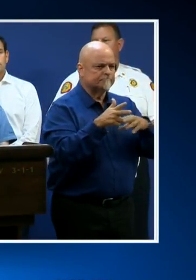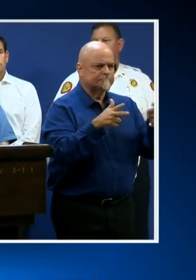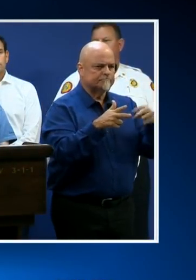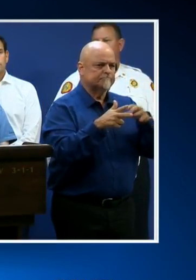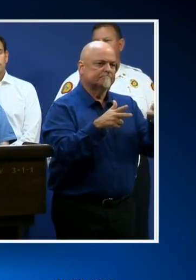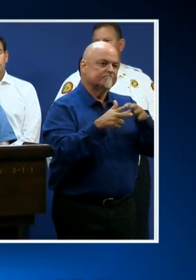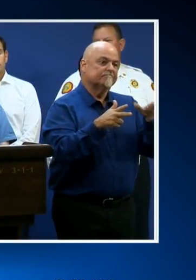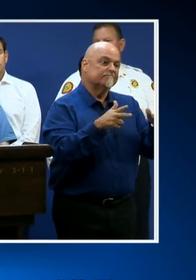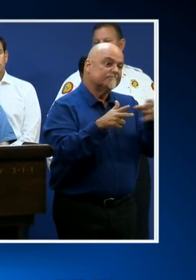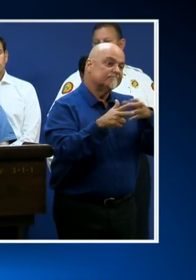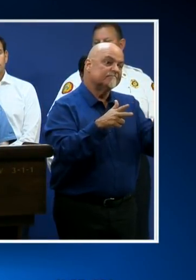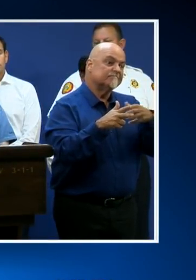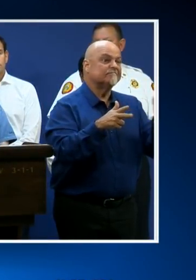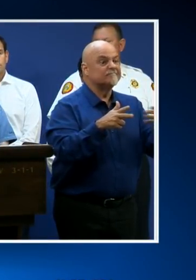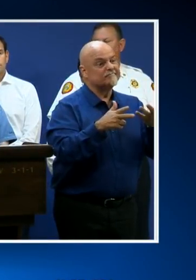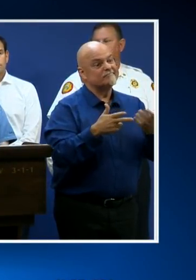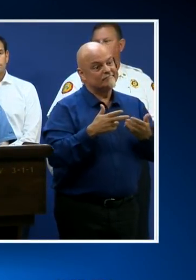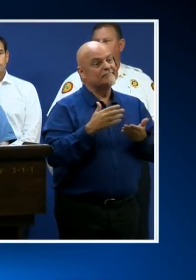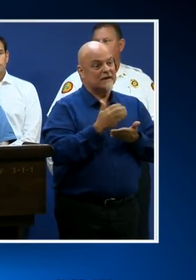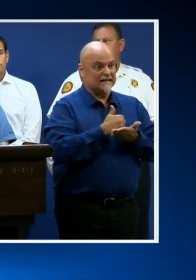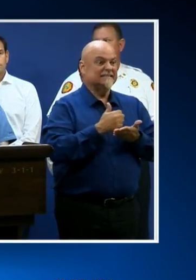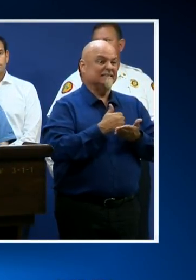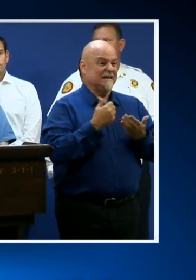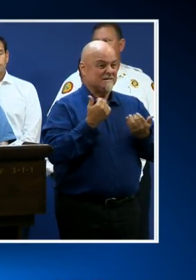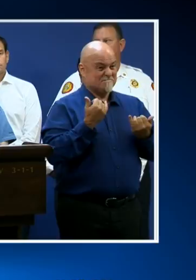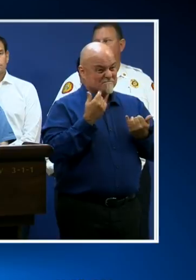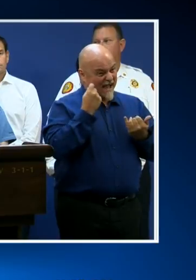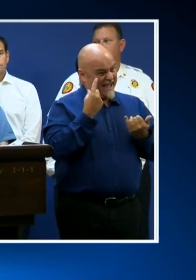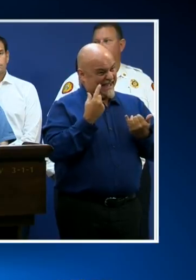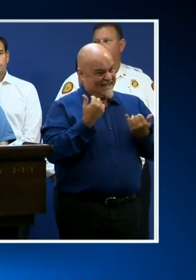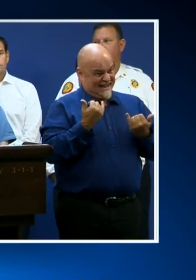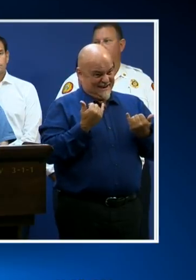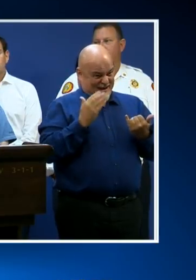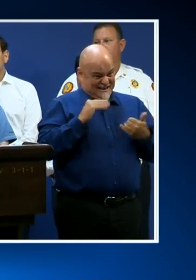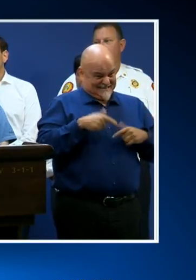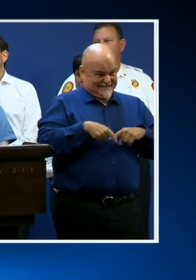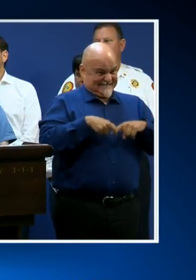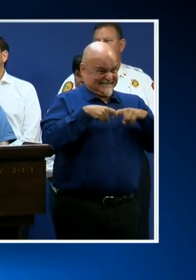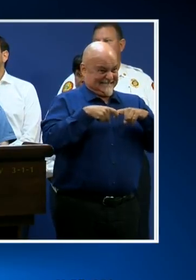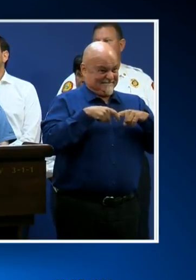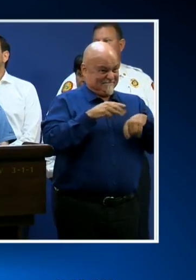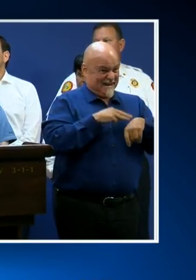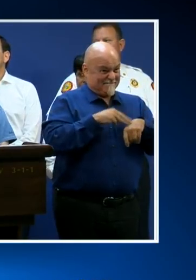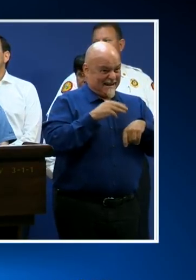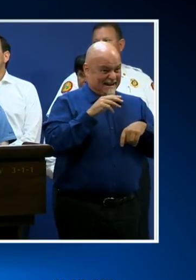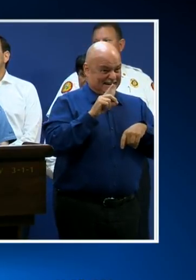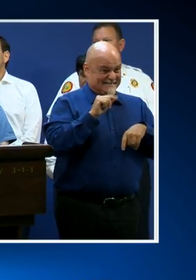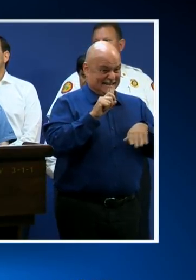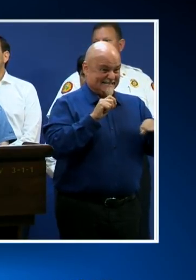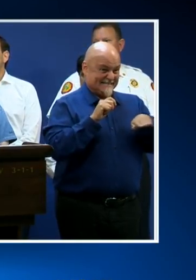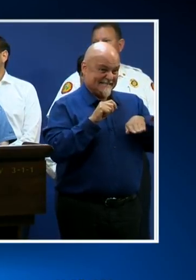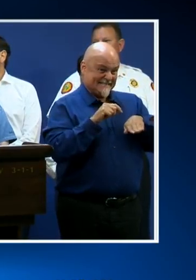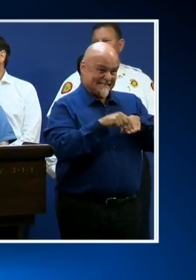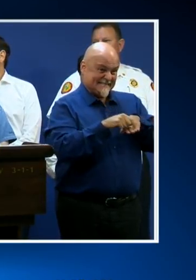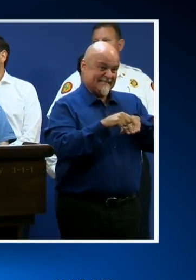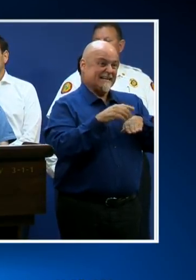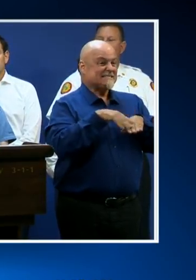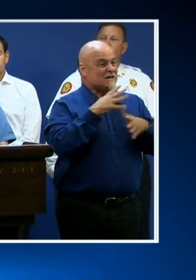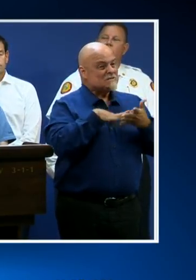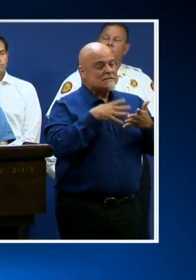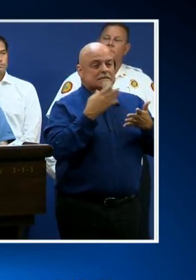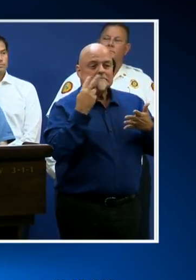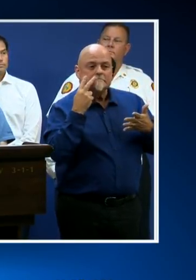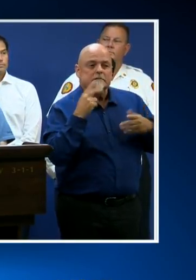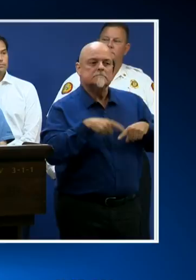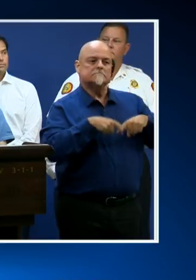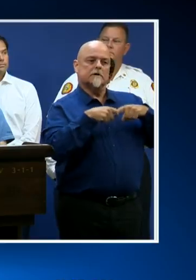our scheduling has been suspended. That means in Miami-Dade County, you have to schedule a bulky waste pickup. We have suspended all